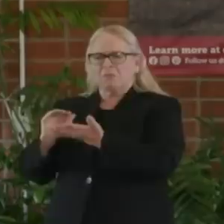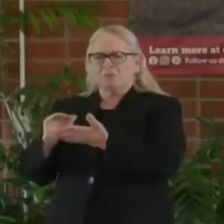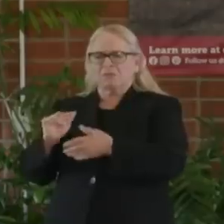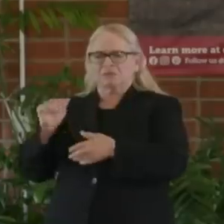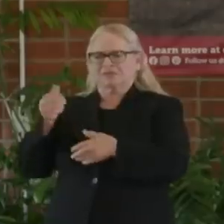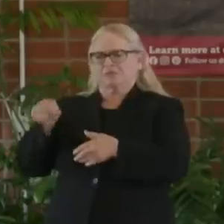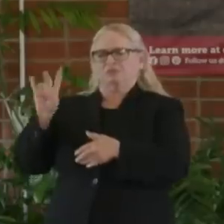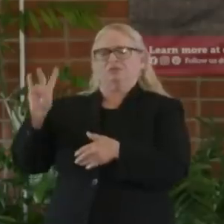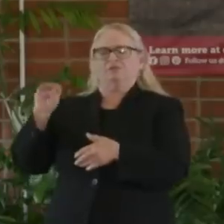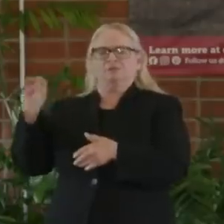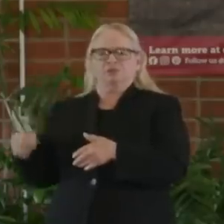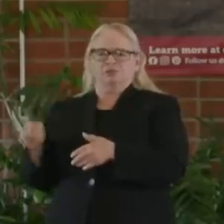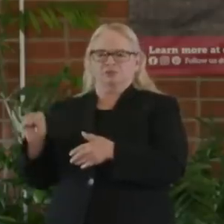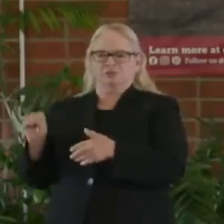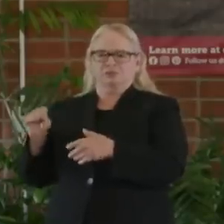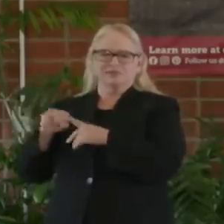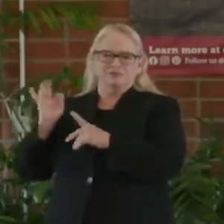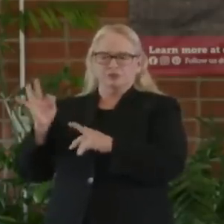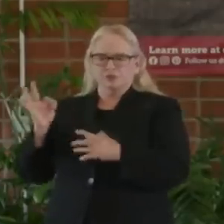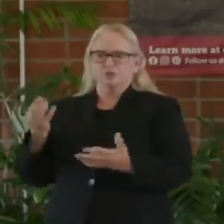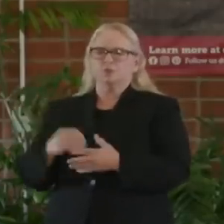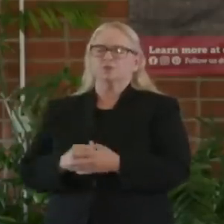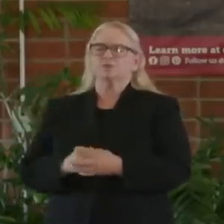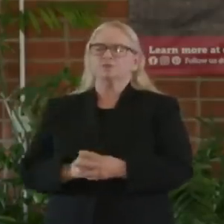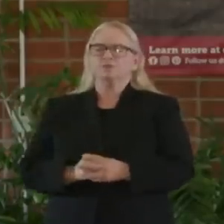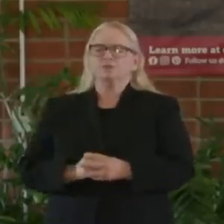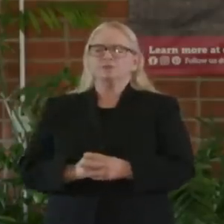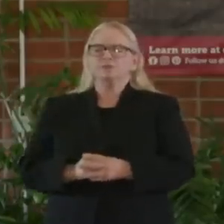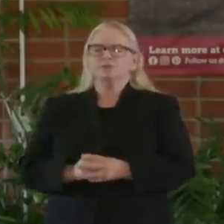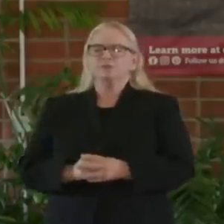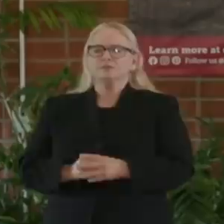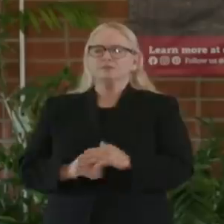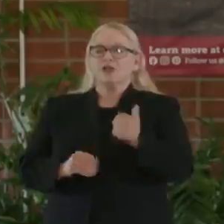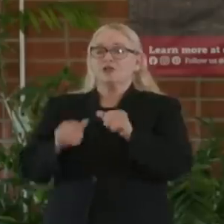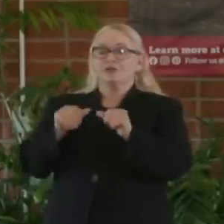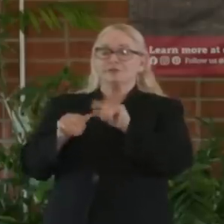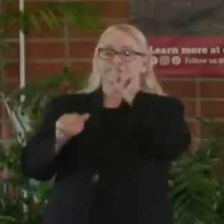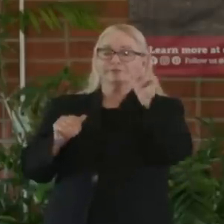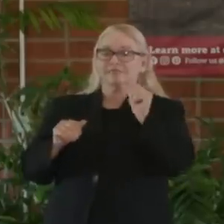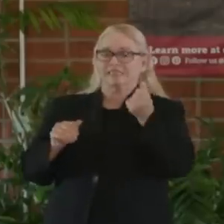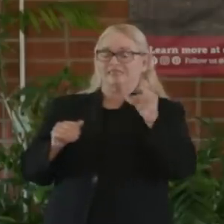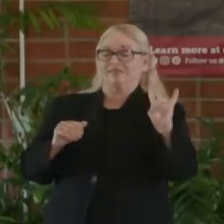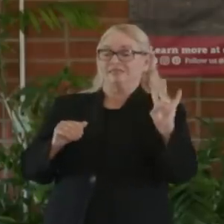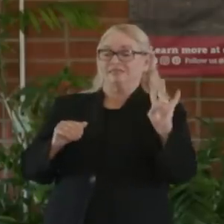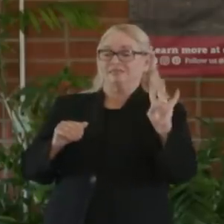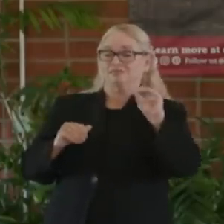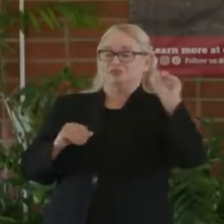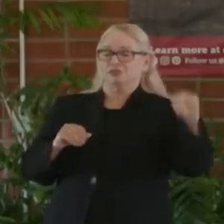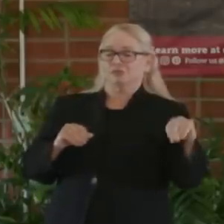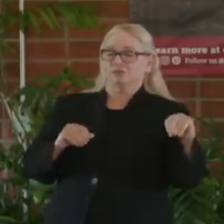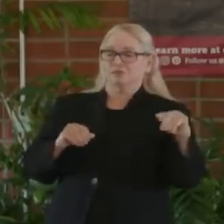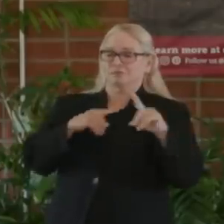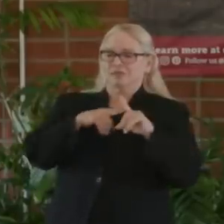in Fresno, Tulare, and Stanislaus. On the higher end, 17.7% positivity rates.